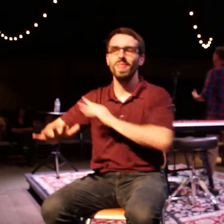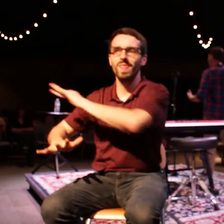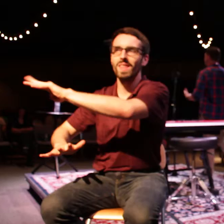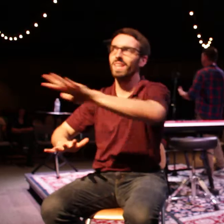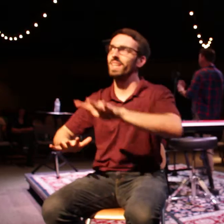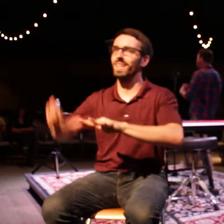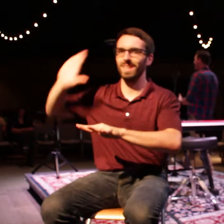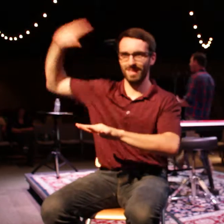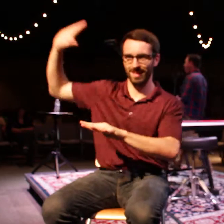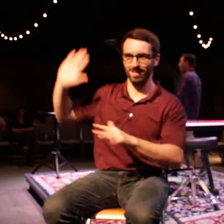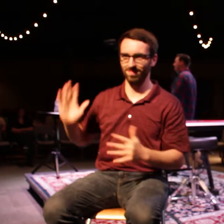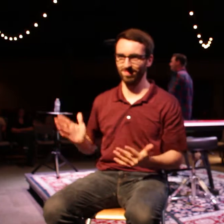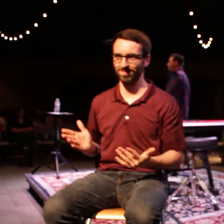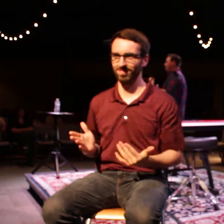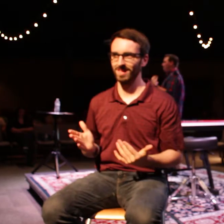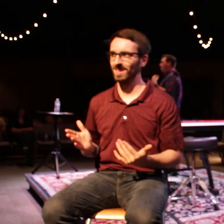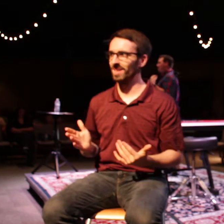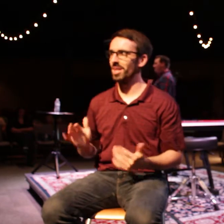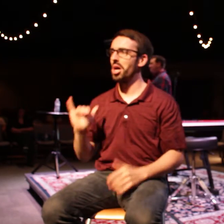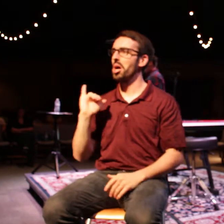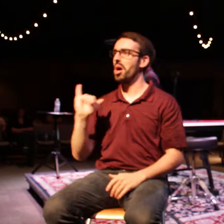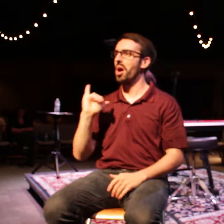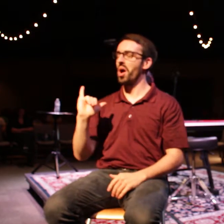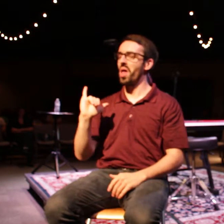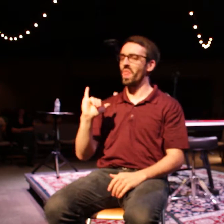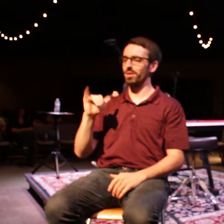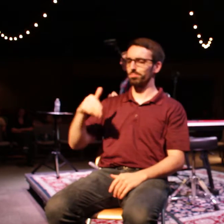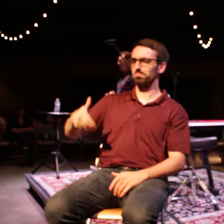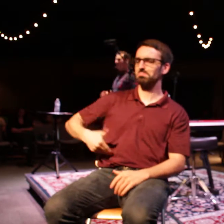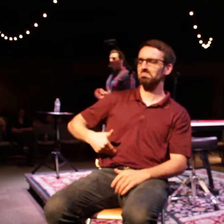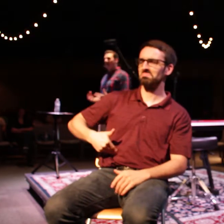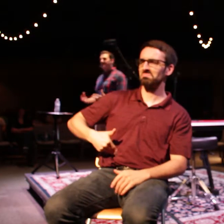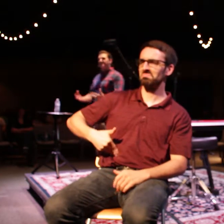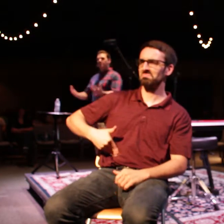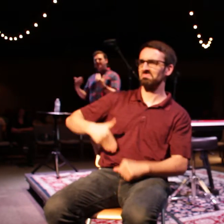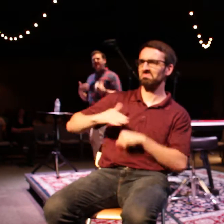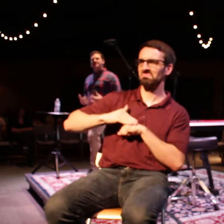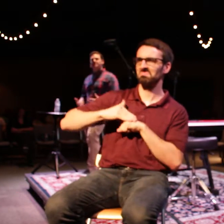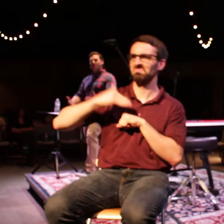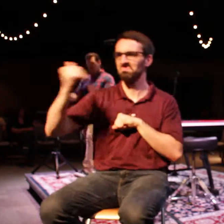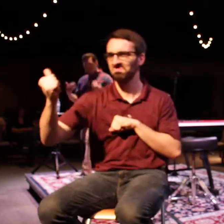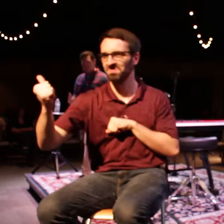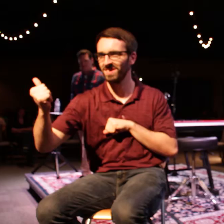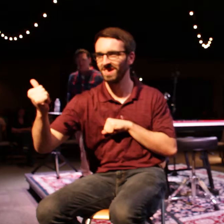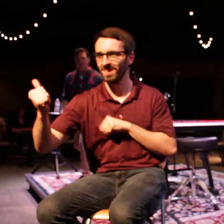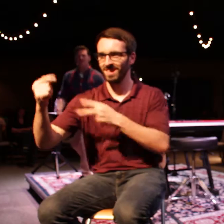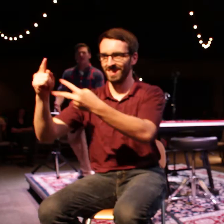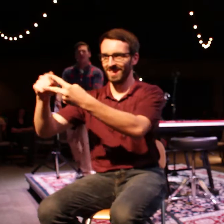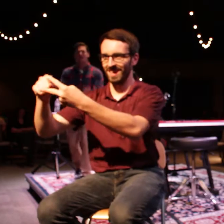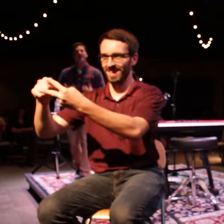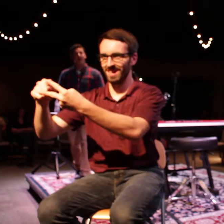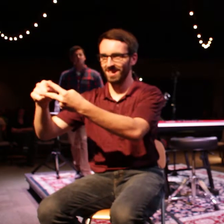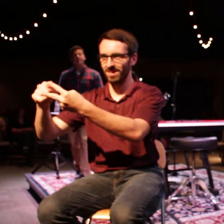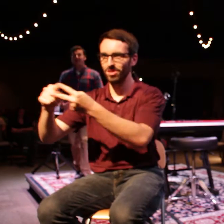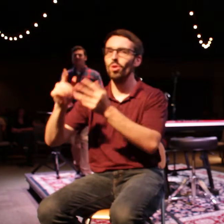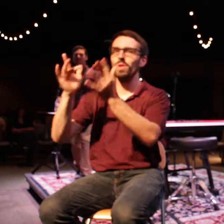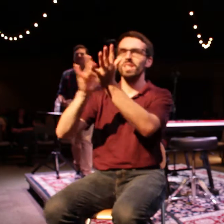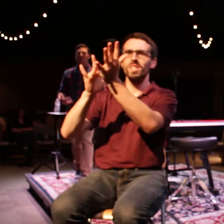What begins to happen is this shift begins to happen in our lives. As we begin to put Jesus first in our lives, as we begin to follow